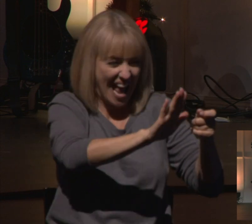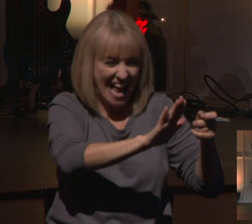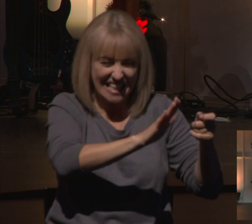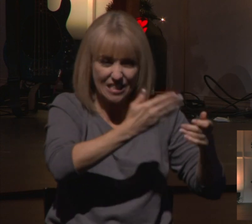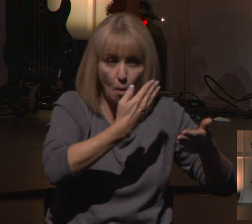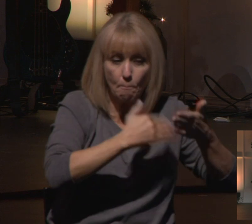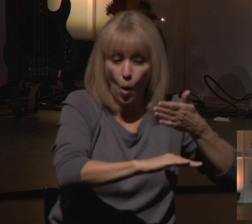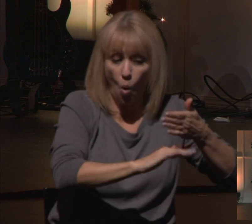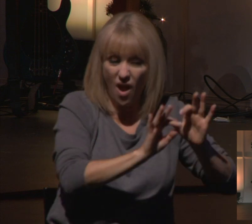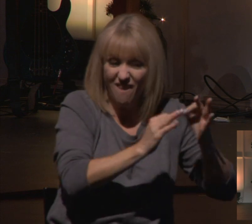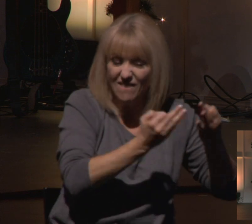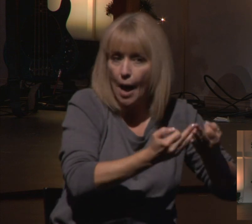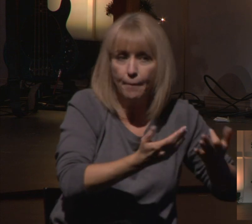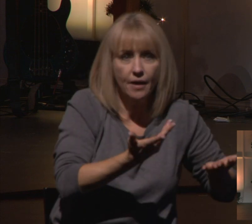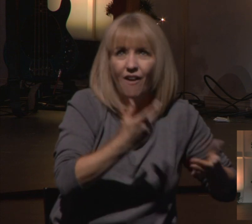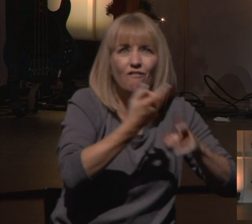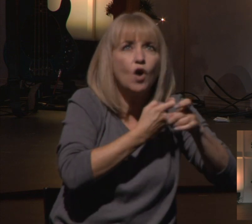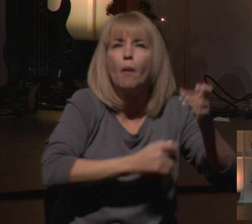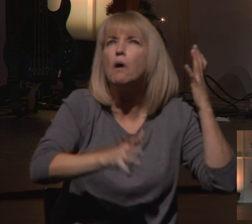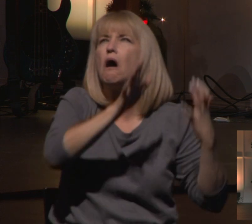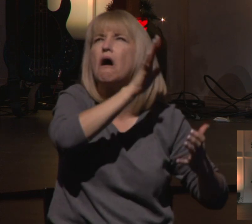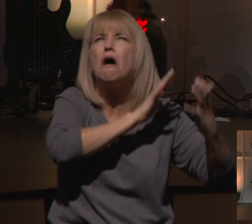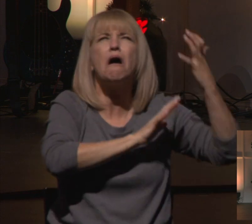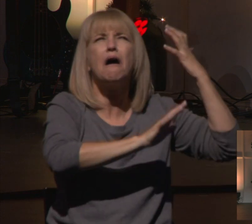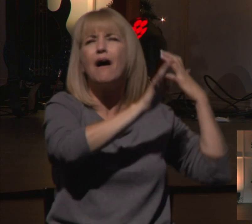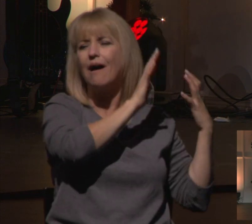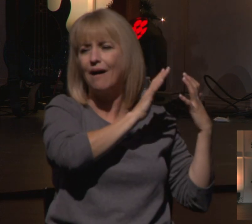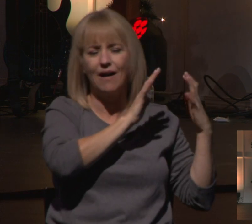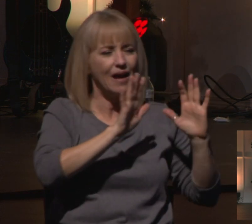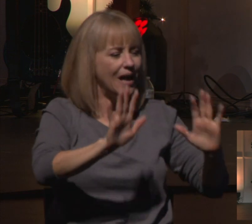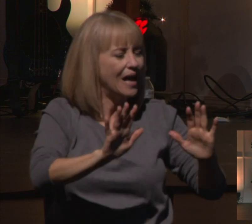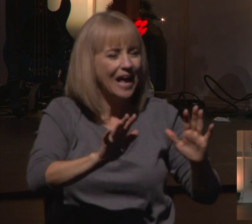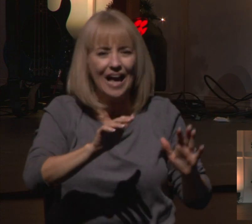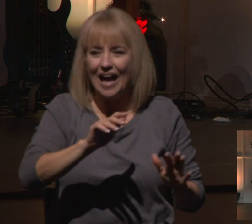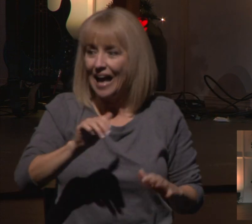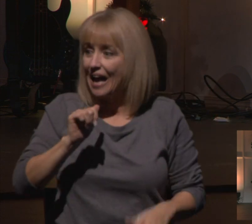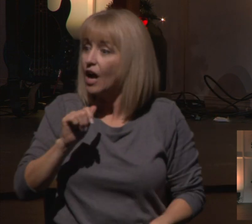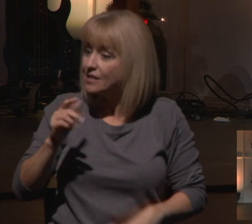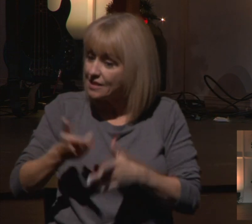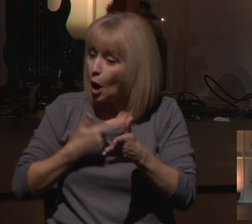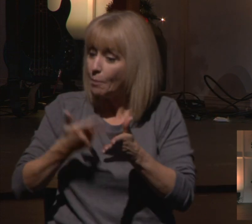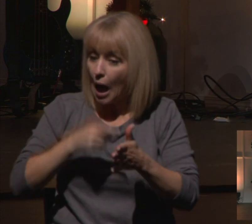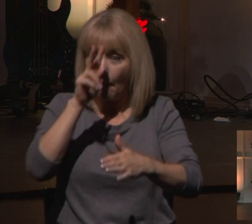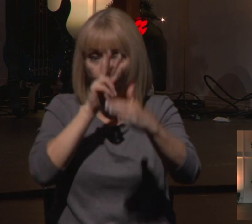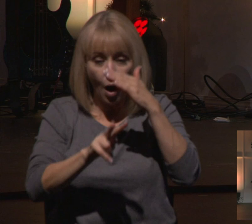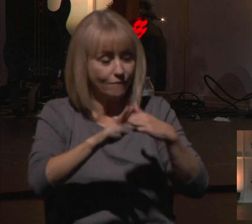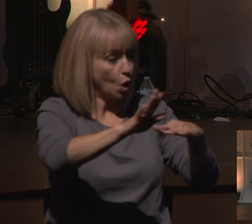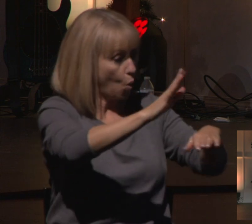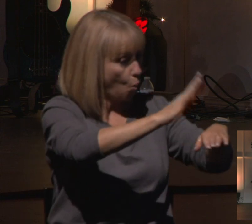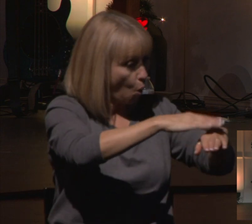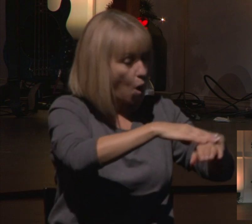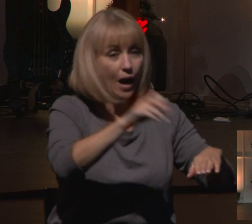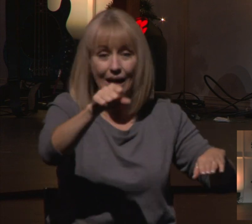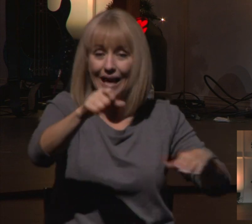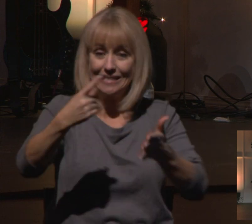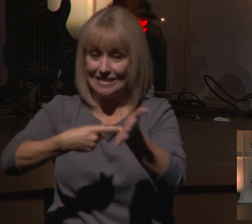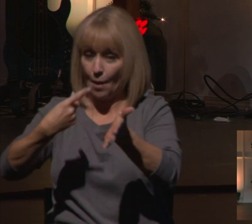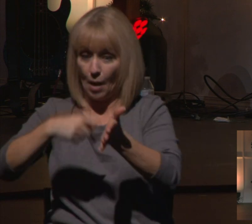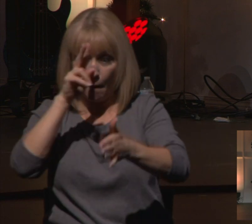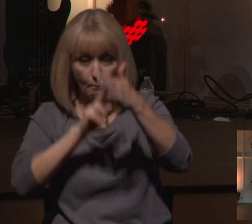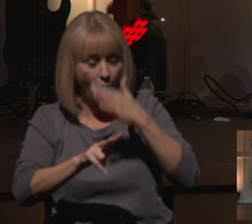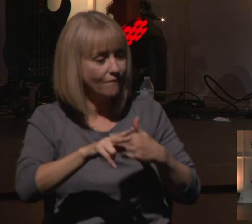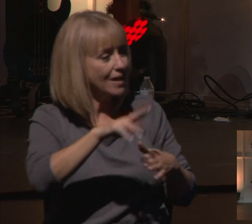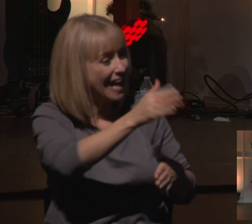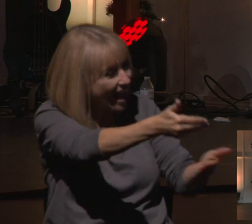times. You see, there wasn't just warnings, there was invitations to a time in the future where God was gonna invite the people